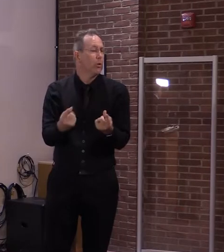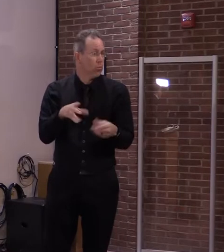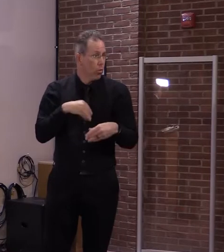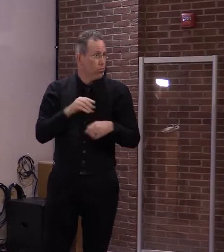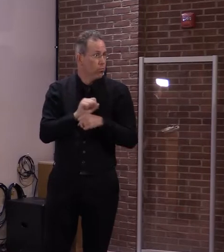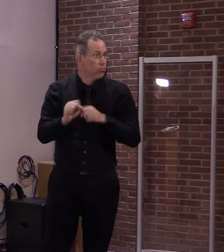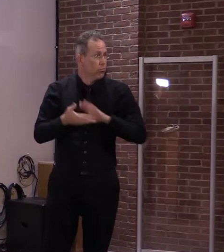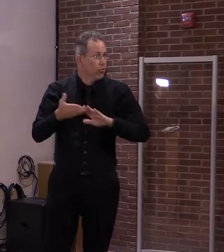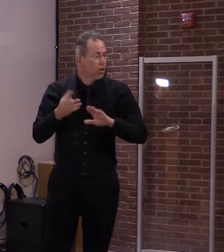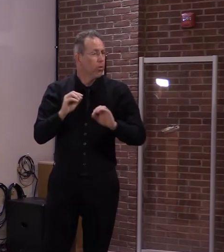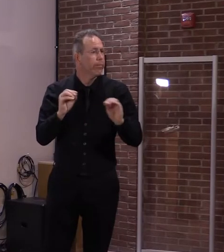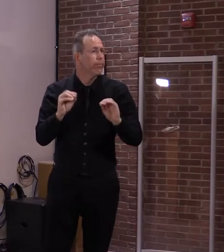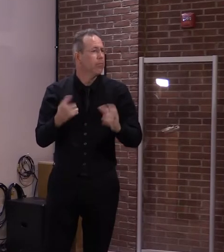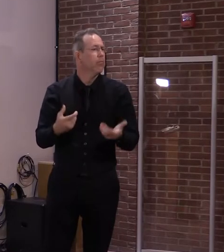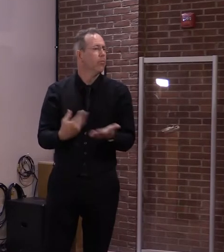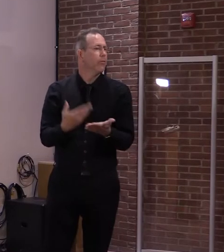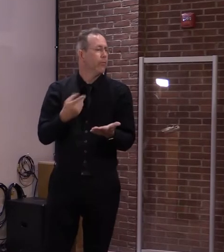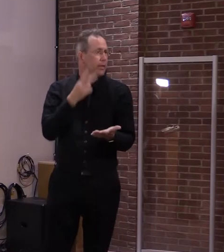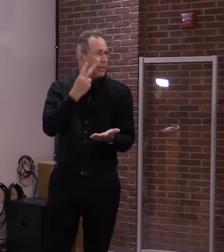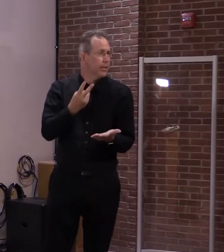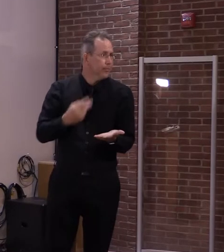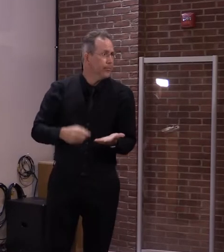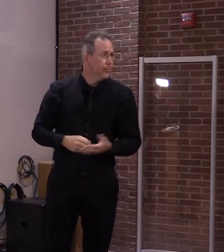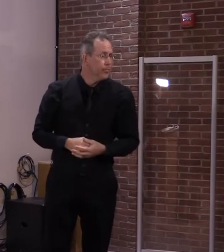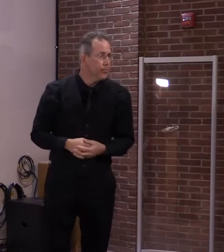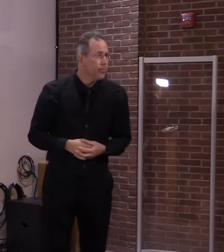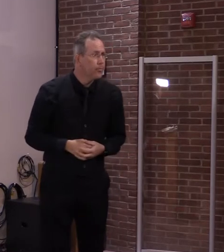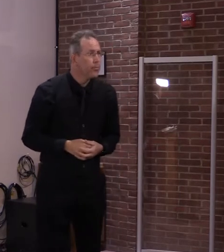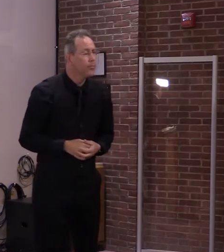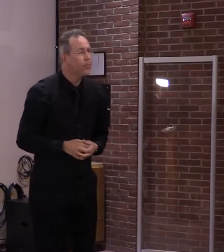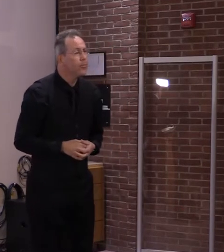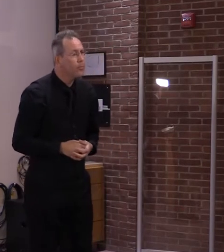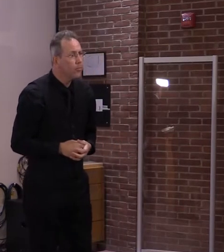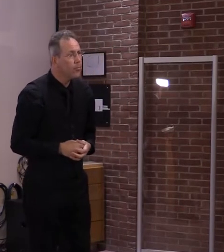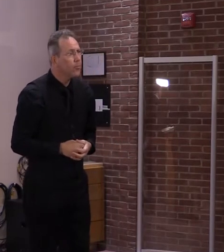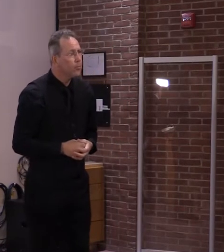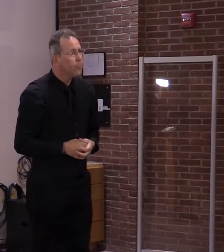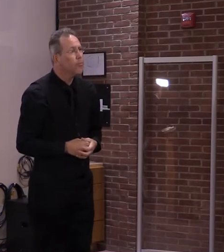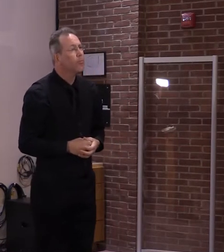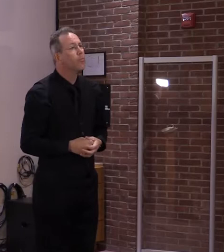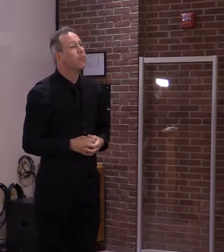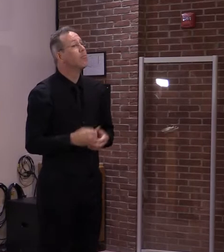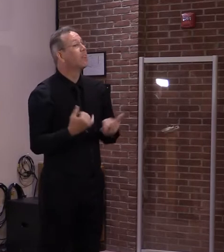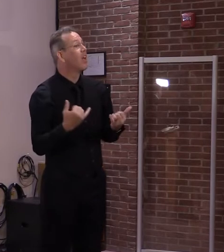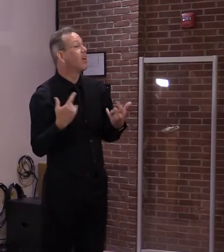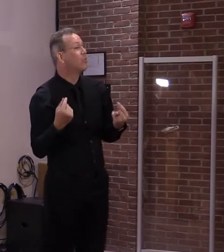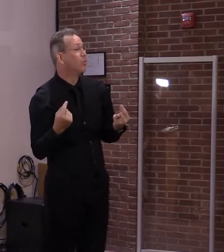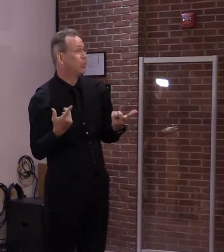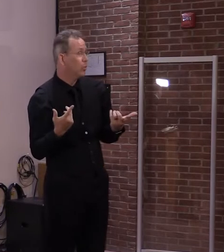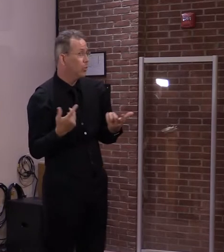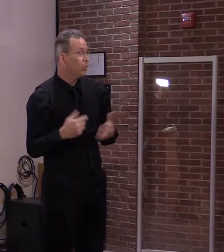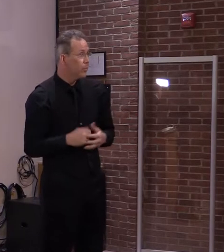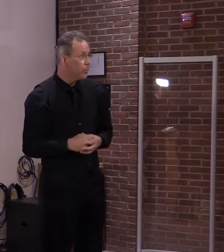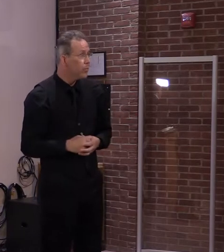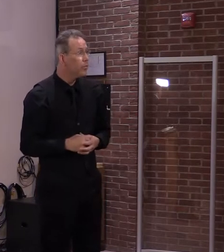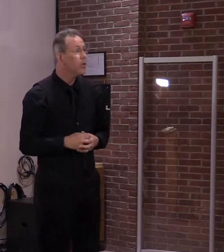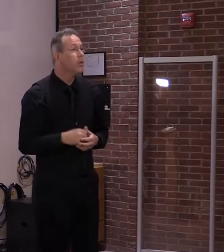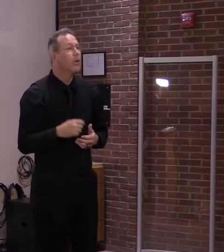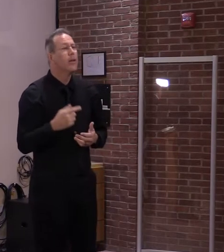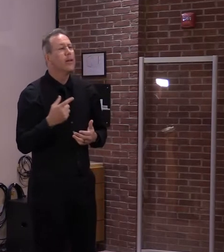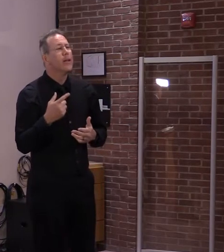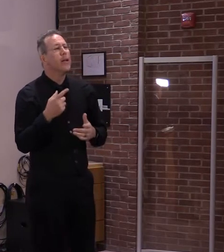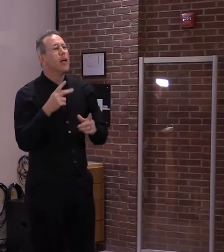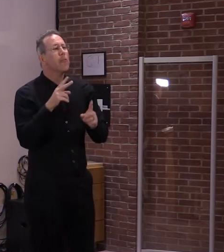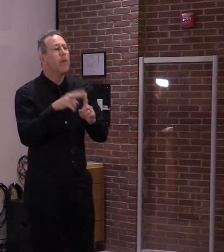actively looking to open back up. But right now, this applies to individuals who are